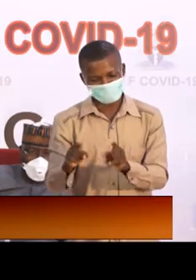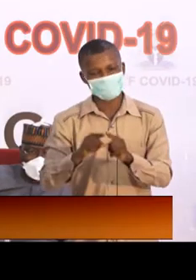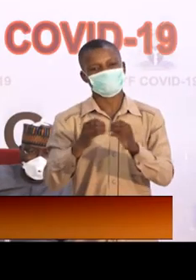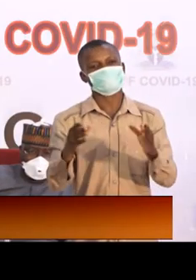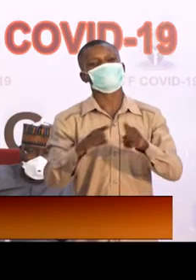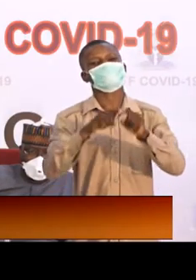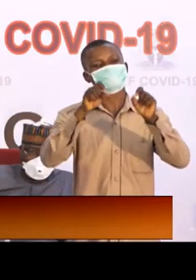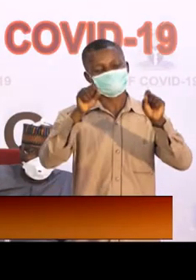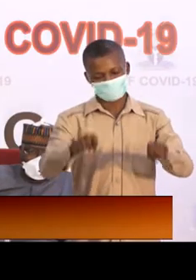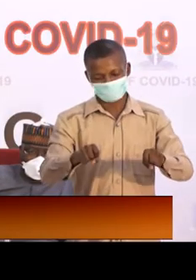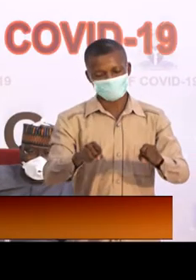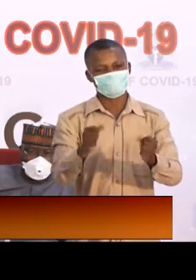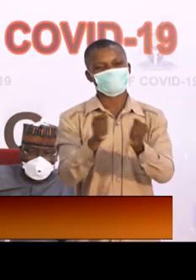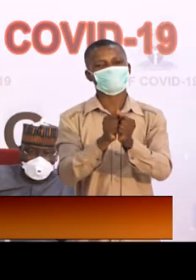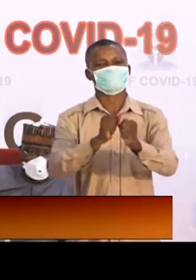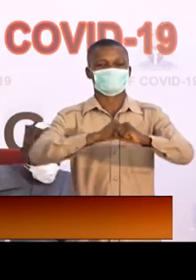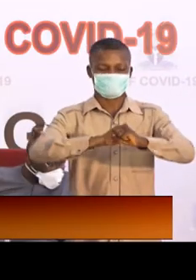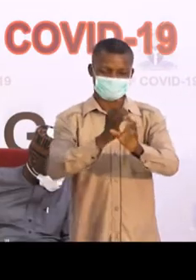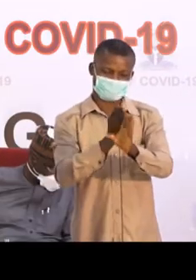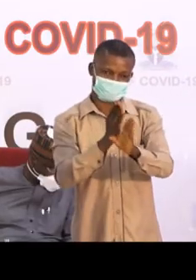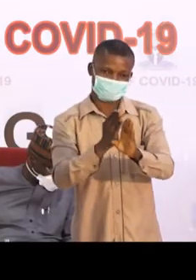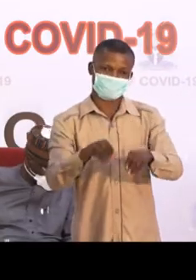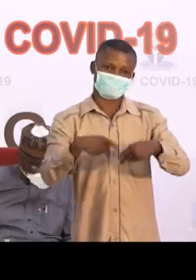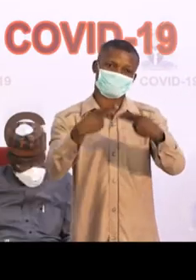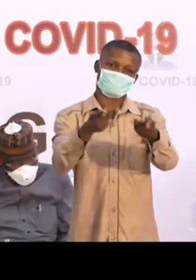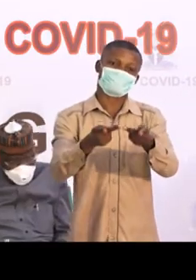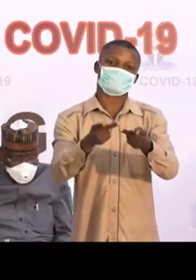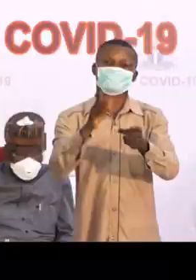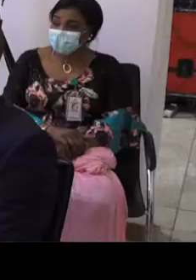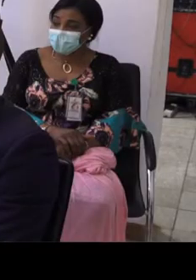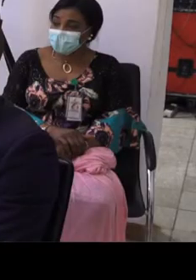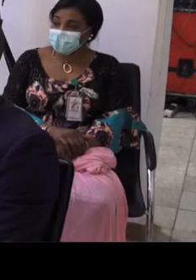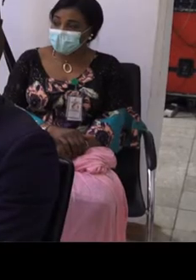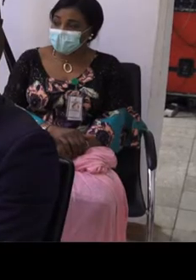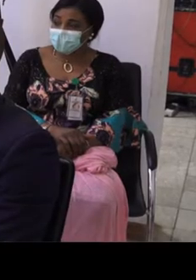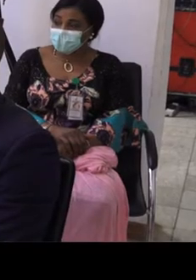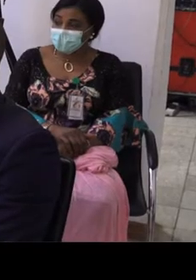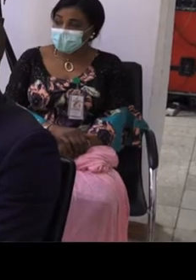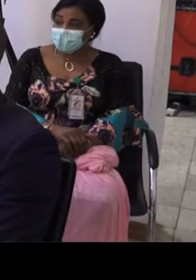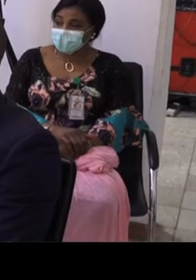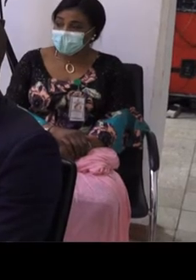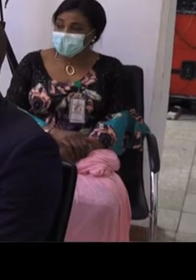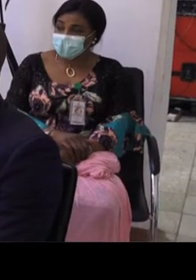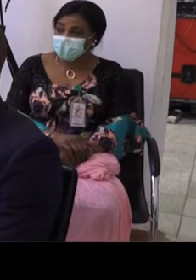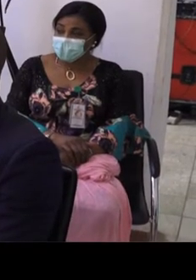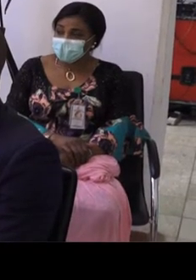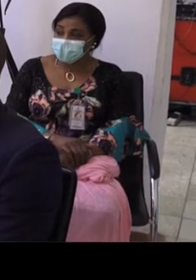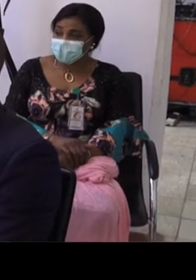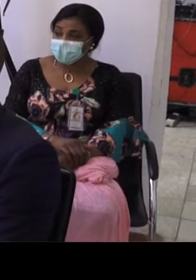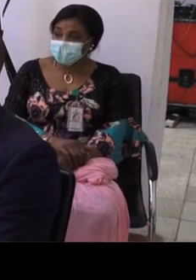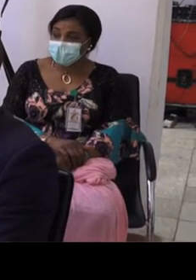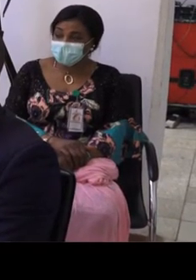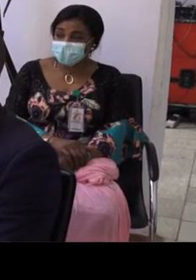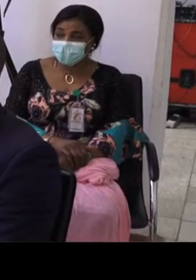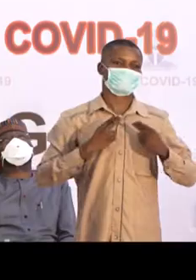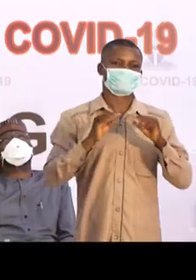within the guidance that they offer us with their expertise, working in conjunction with the World Health Organization,